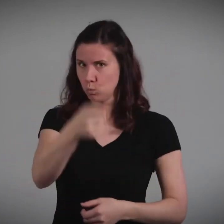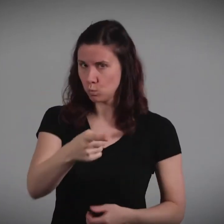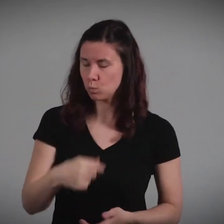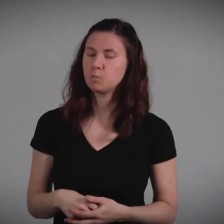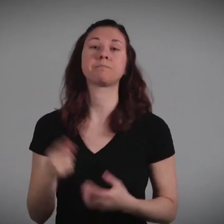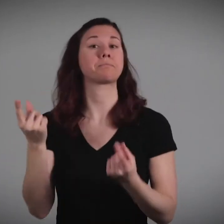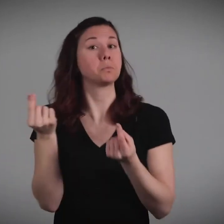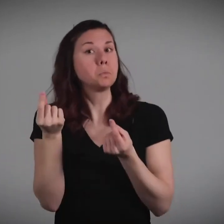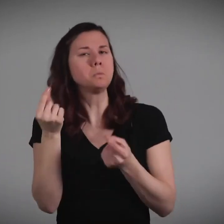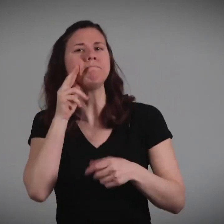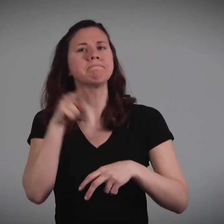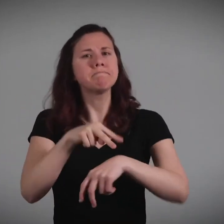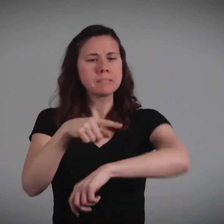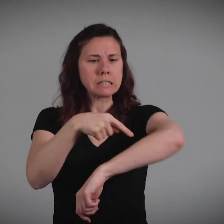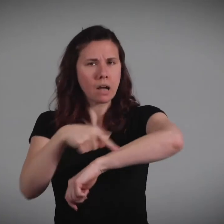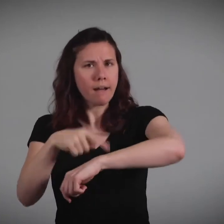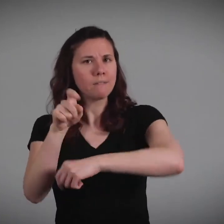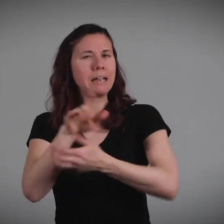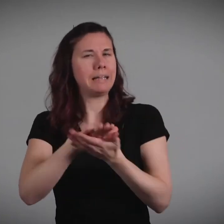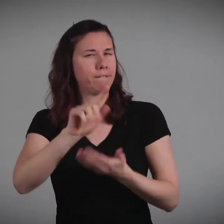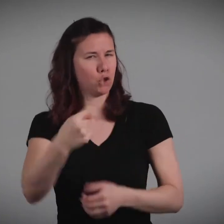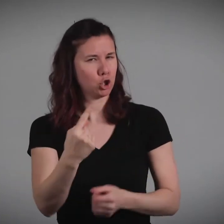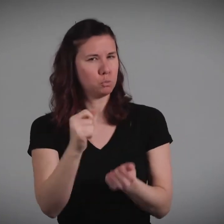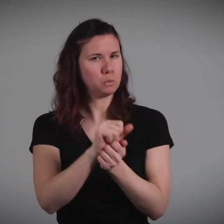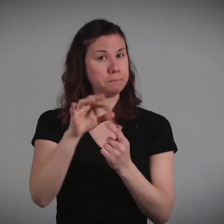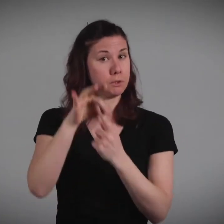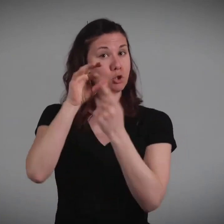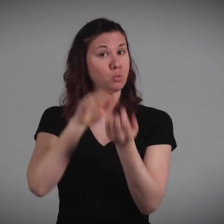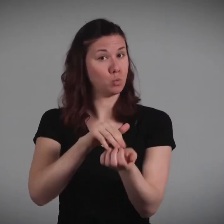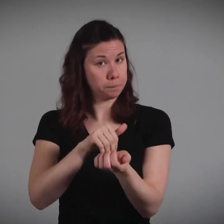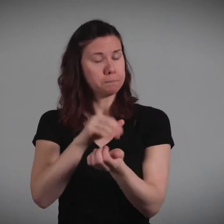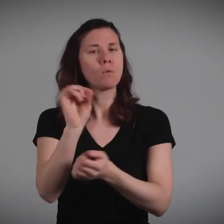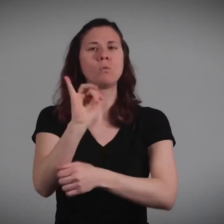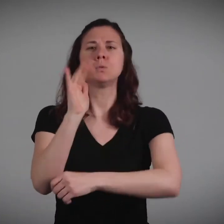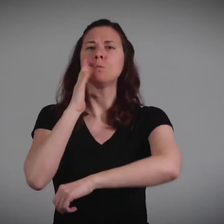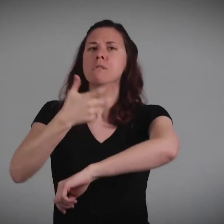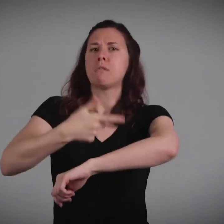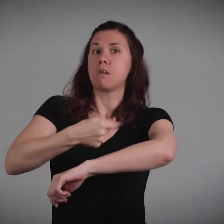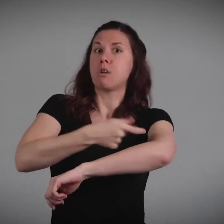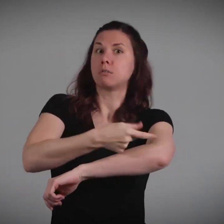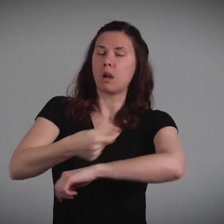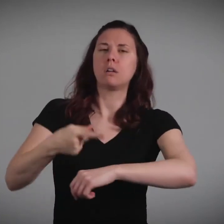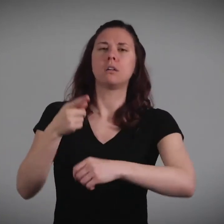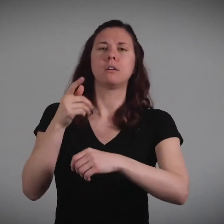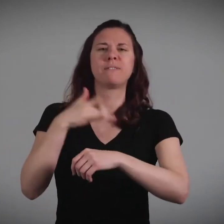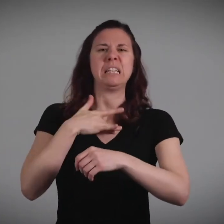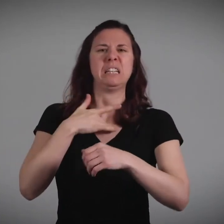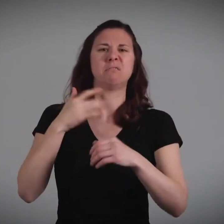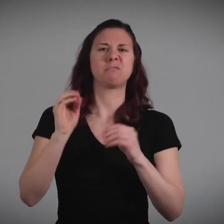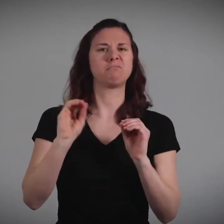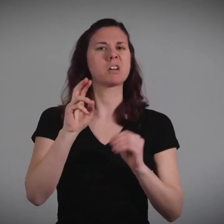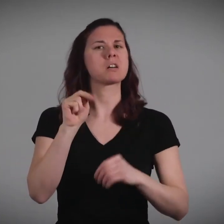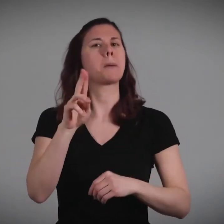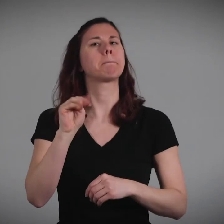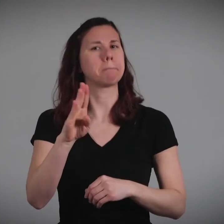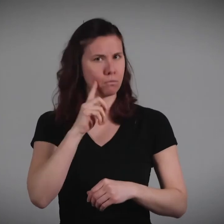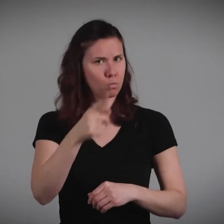First, a special soap will be used to clean the area well. Then, you might get a shot so the area is numb